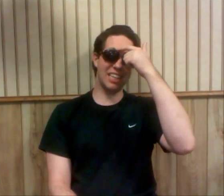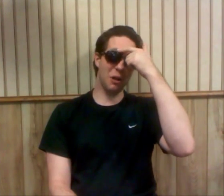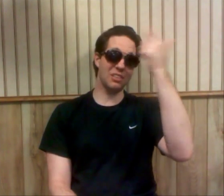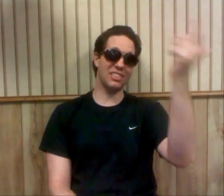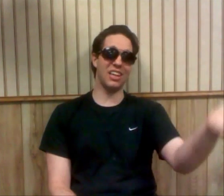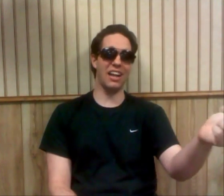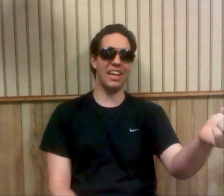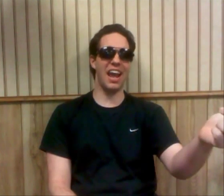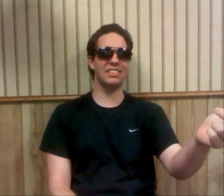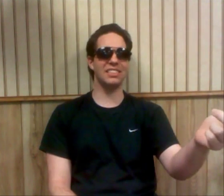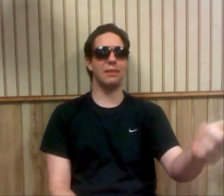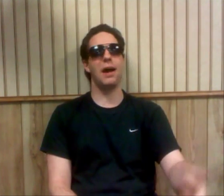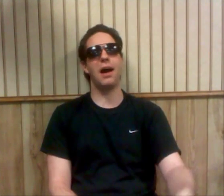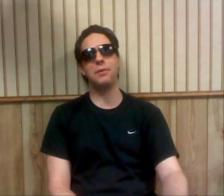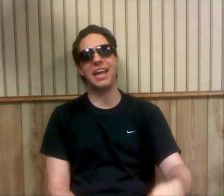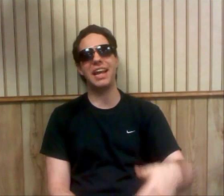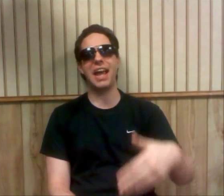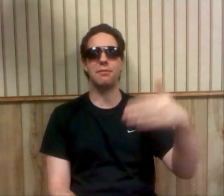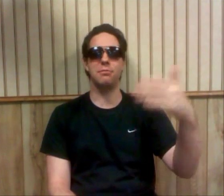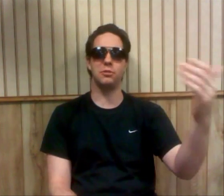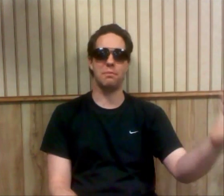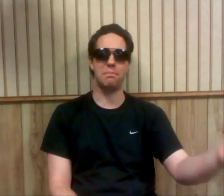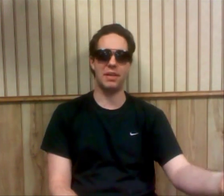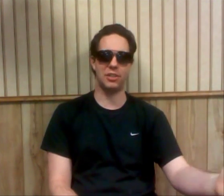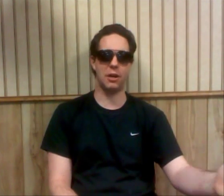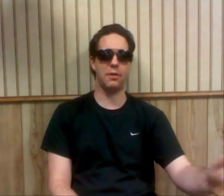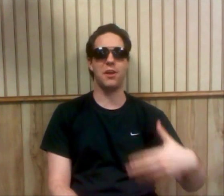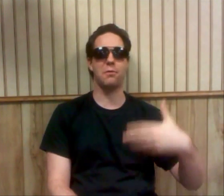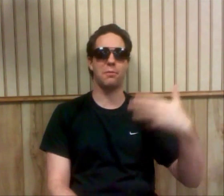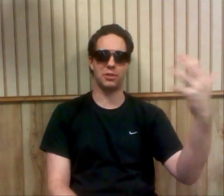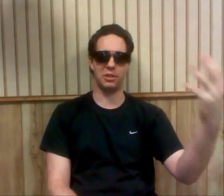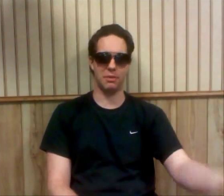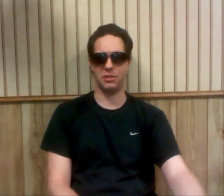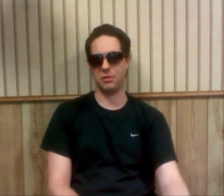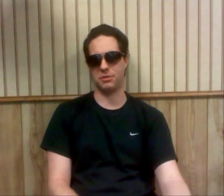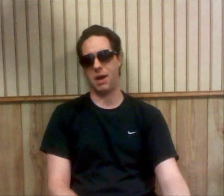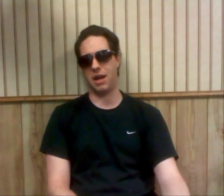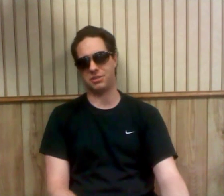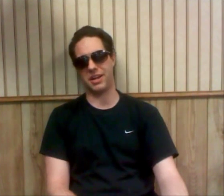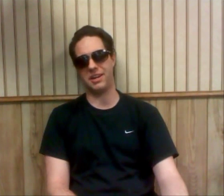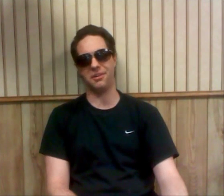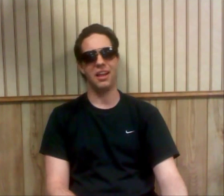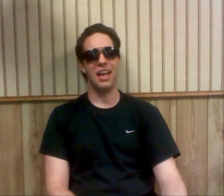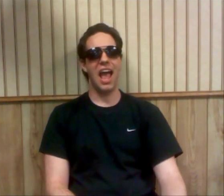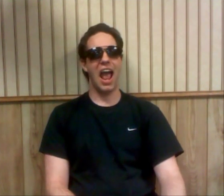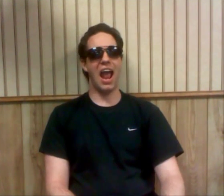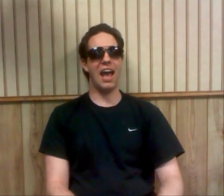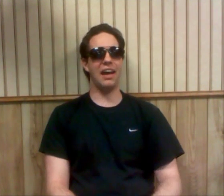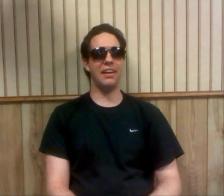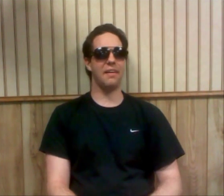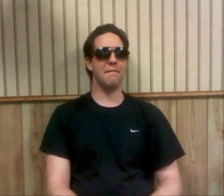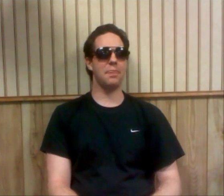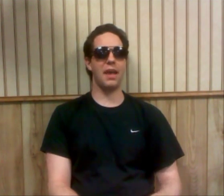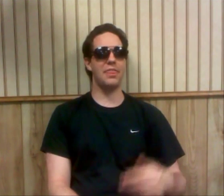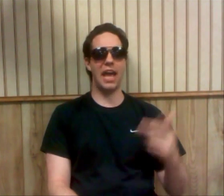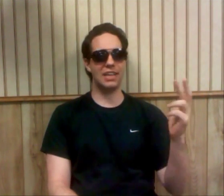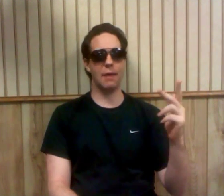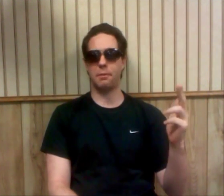he lost to Johnny Ace, it's like, well, we can't have him lose to Big Show even though we're pushing Big Show as a monster heel. And that type of